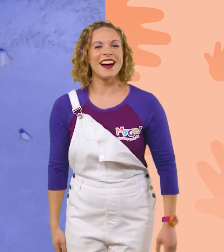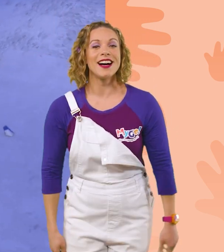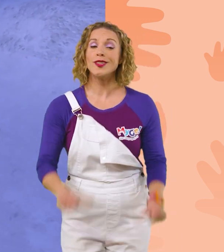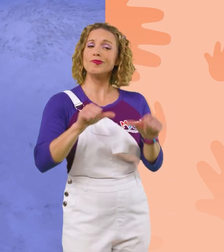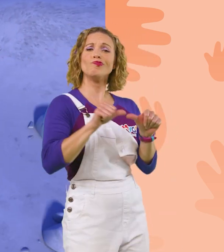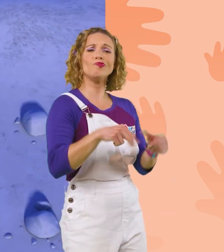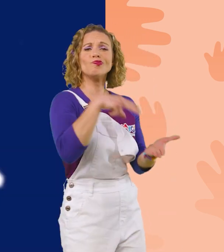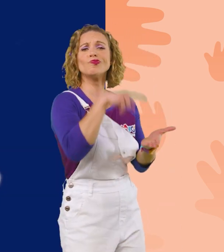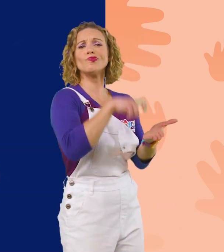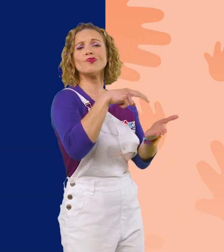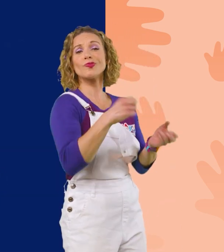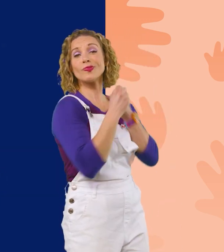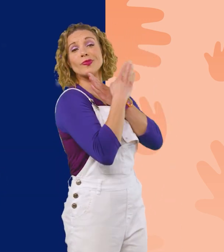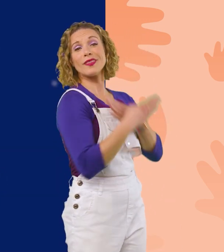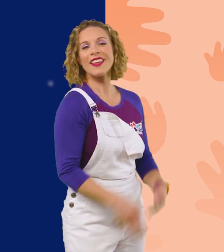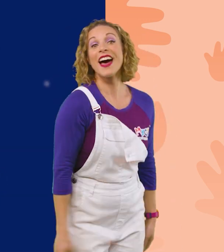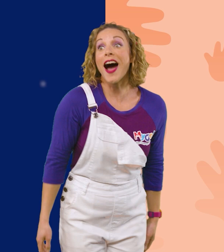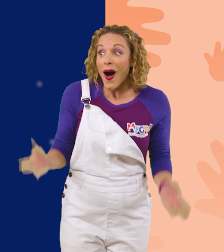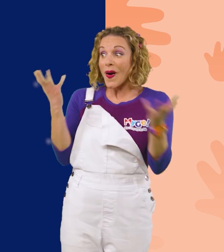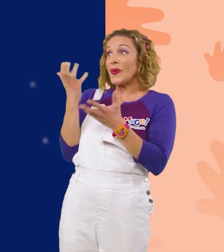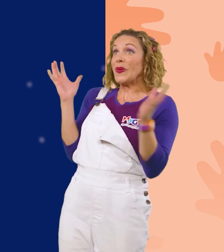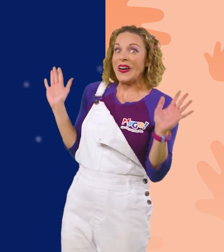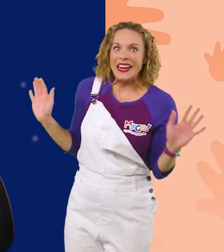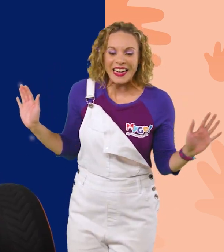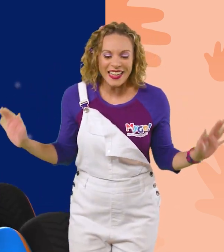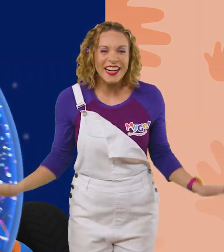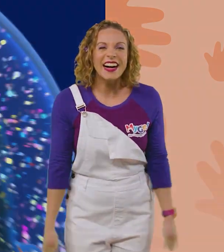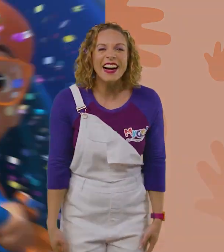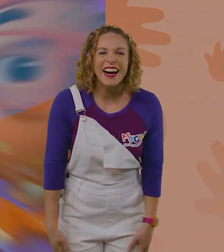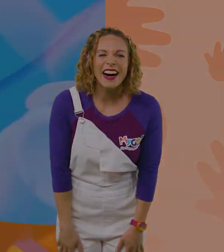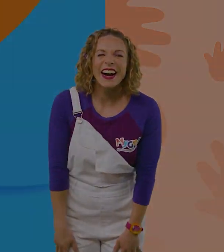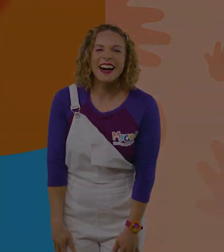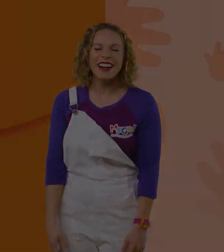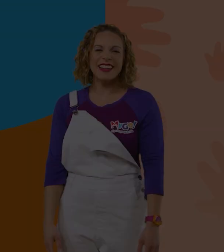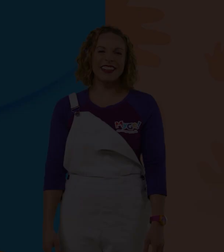bouncing, Flippy! Ha-ha! Whoa! Ha-ha-ha-ha-ha-ha-ha-ha-ha-ha-ha-ha-ha-ha! Thank you.